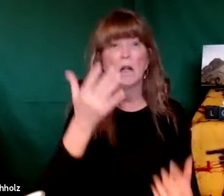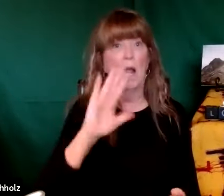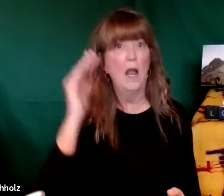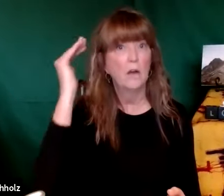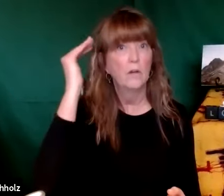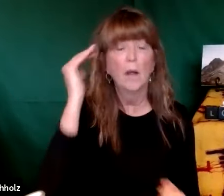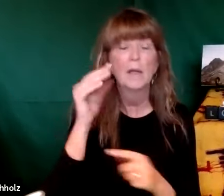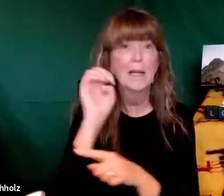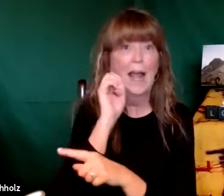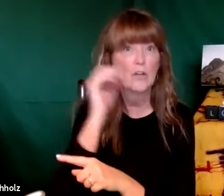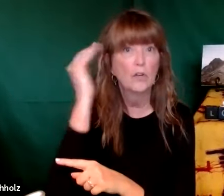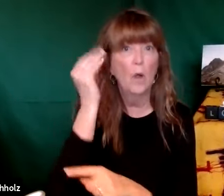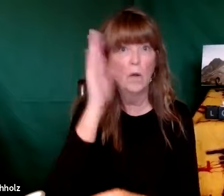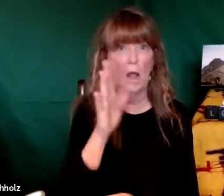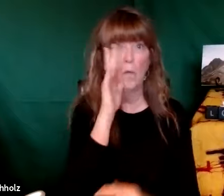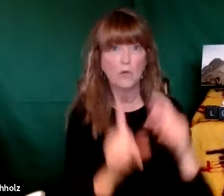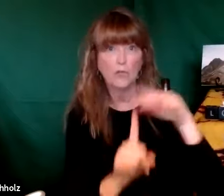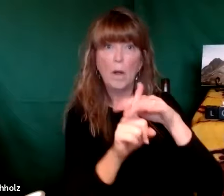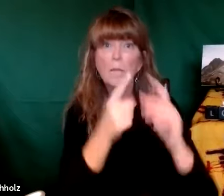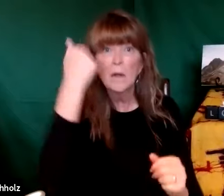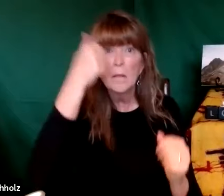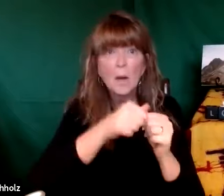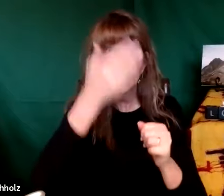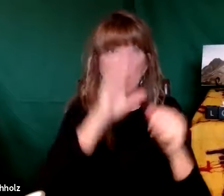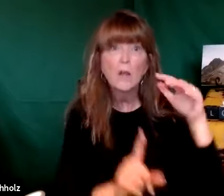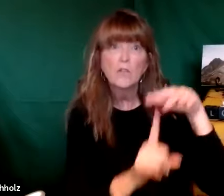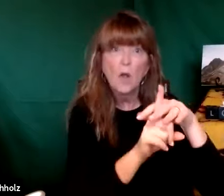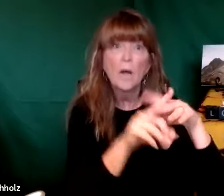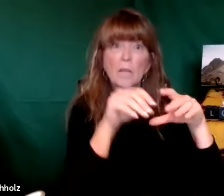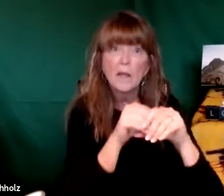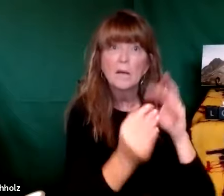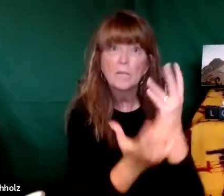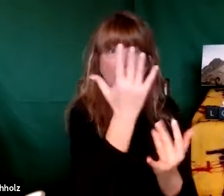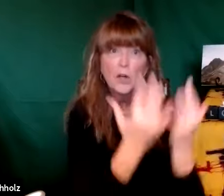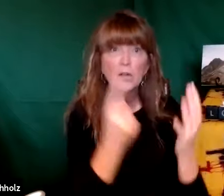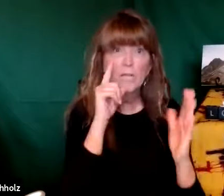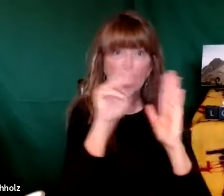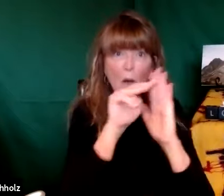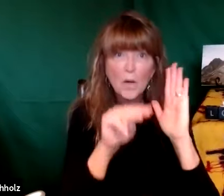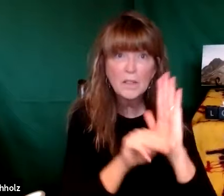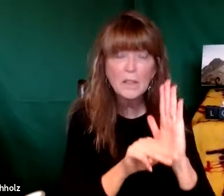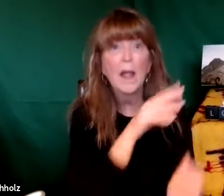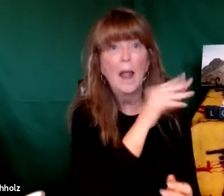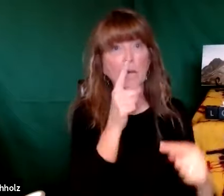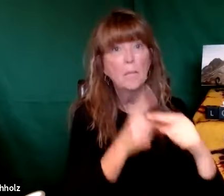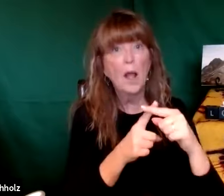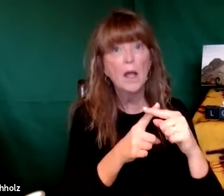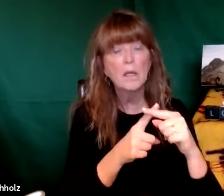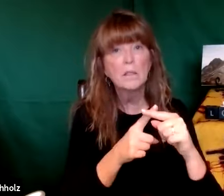and then a fire started to rage and he thought for sure that God would show up because he showed up in the